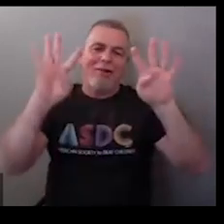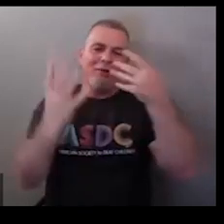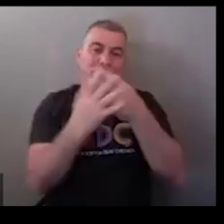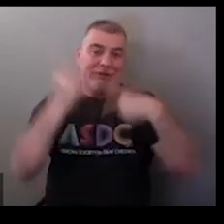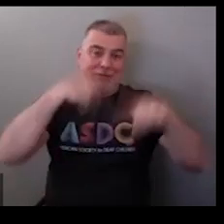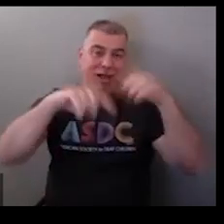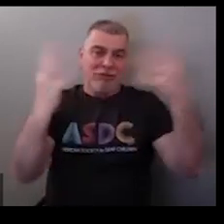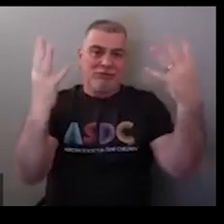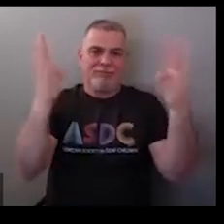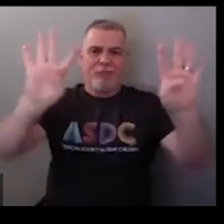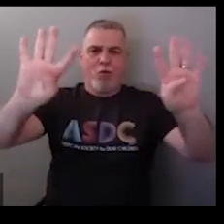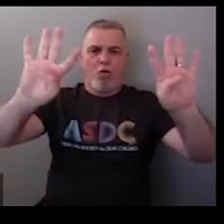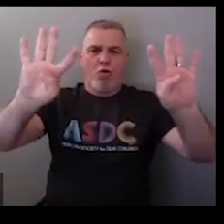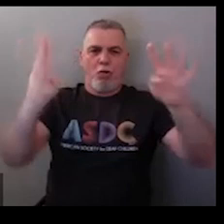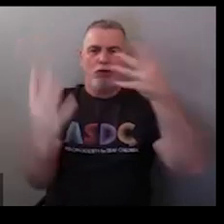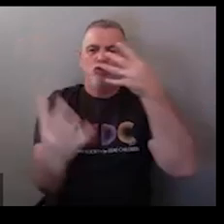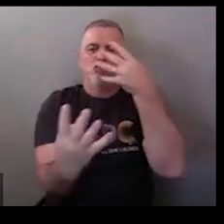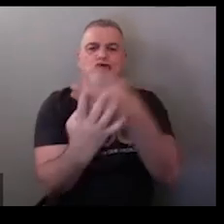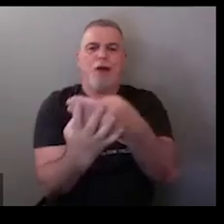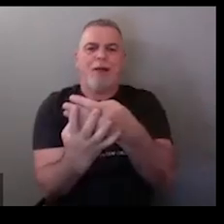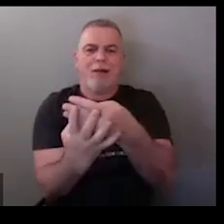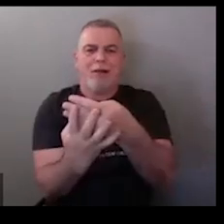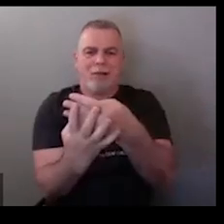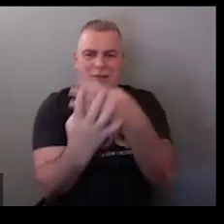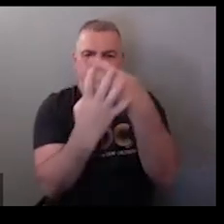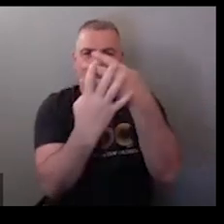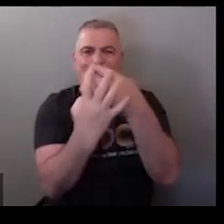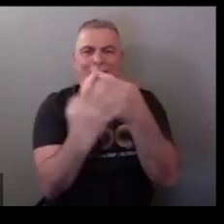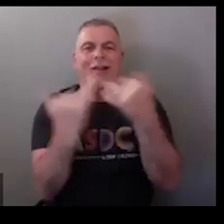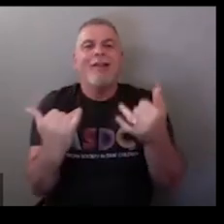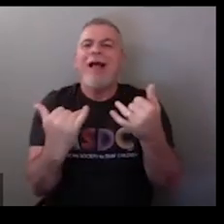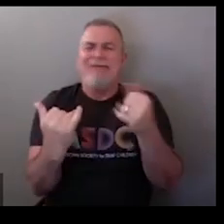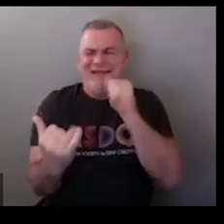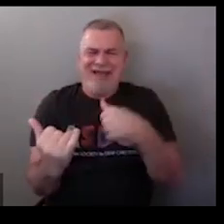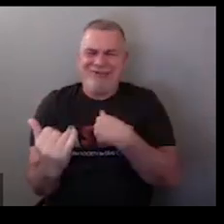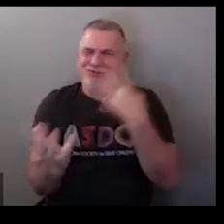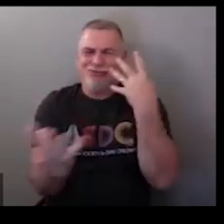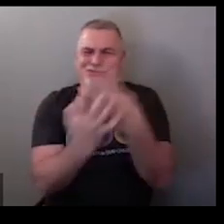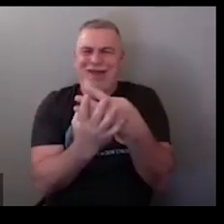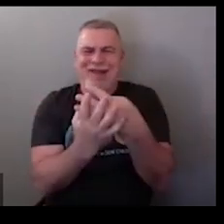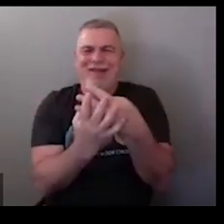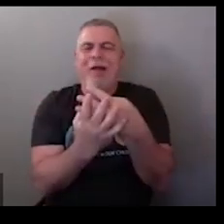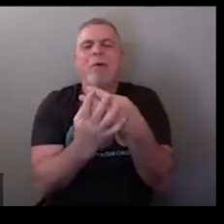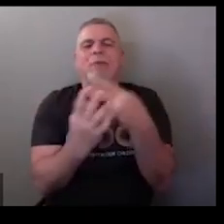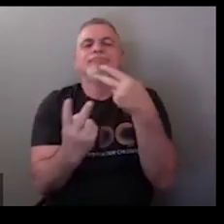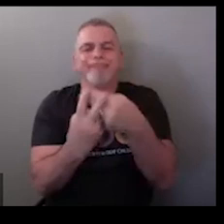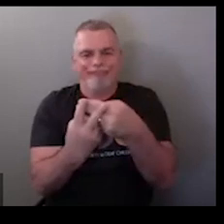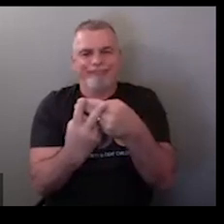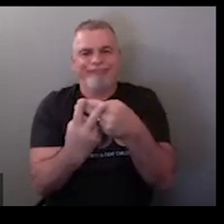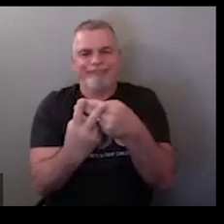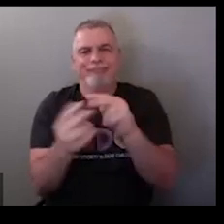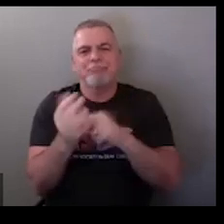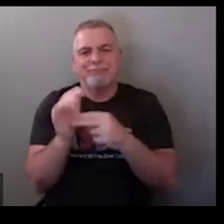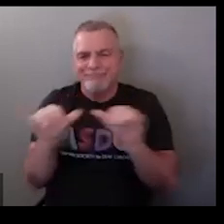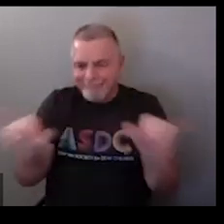very similar to the sign for jail or prison okay which is done with a forehand shape okay so but this isn't